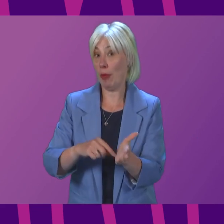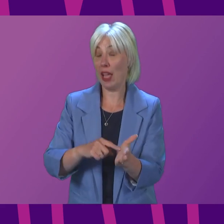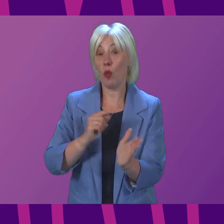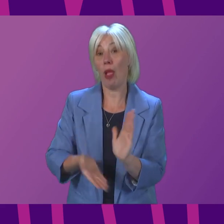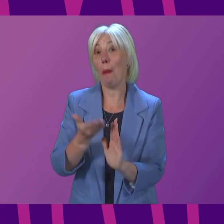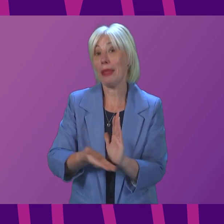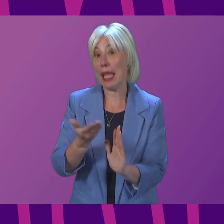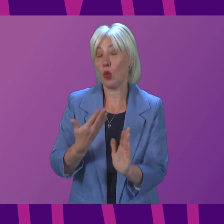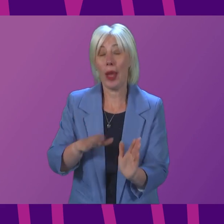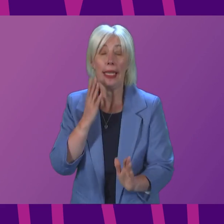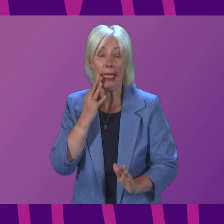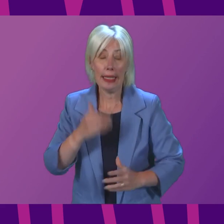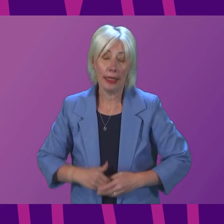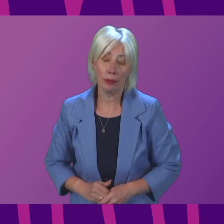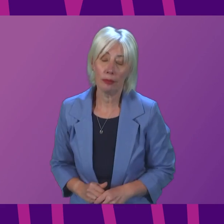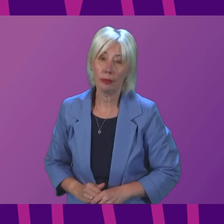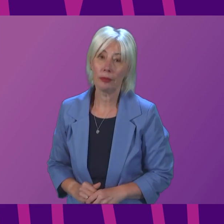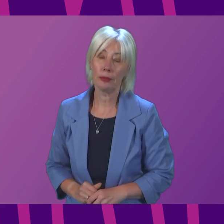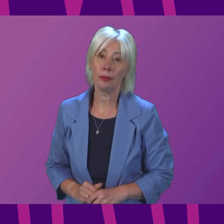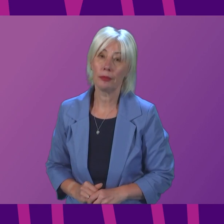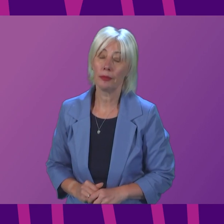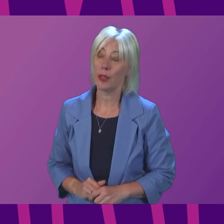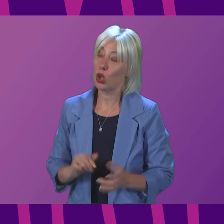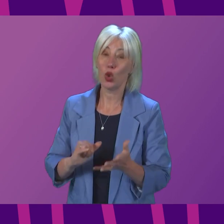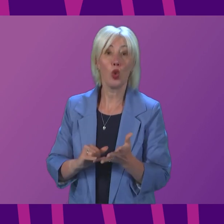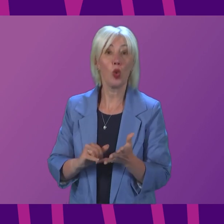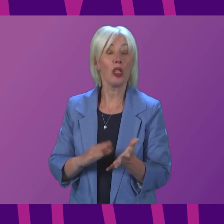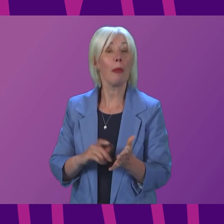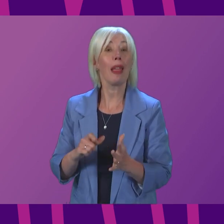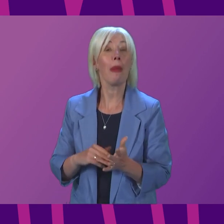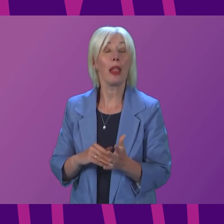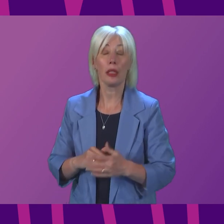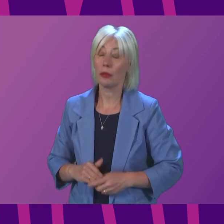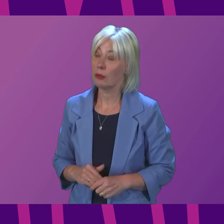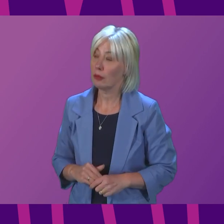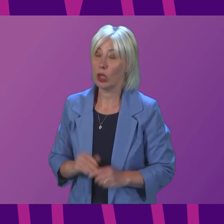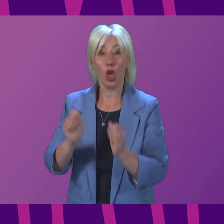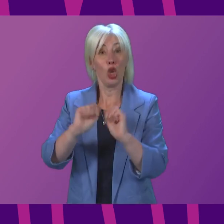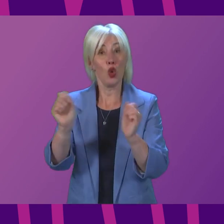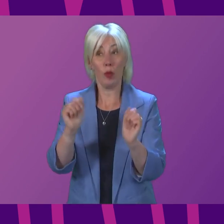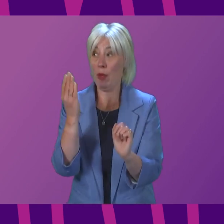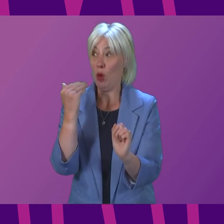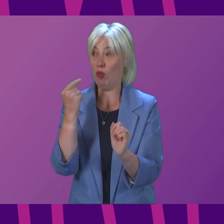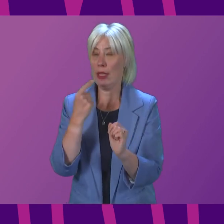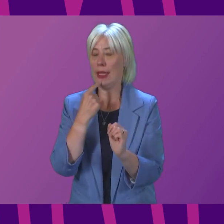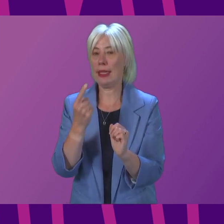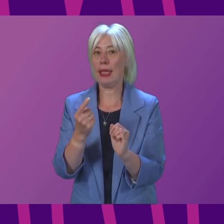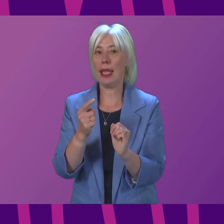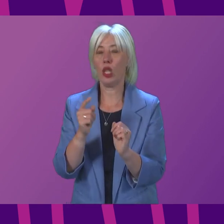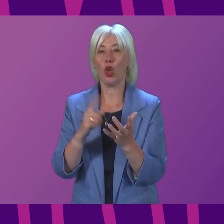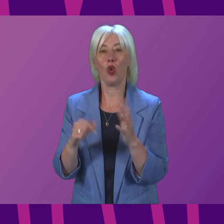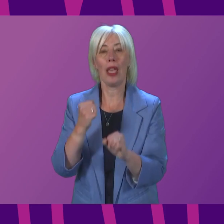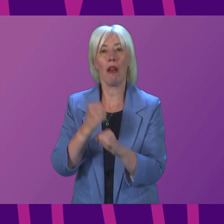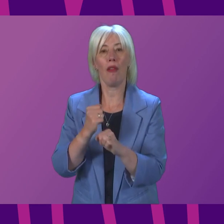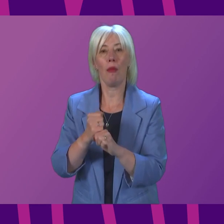as appropriate. Stuart Macmillan to be followed by Monica Lennon. Thank you. The Guardian recently reported that the UK Government is to